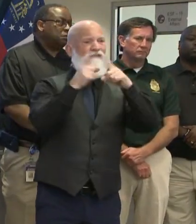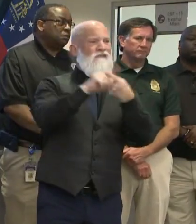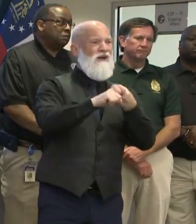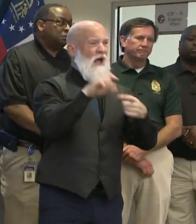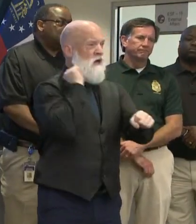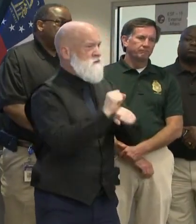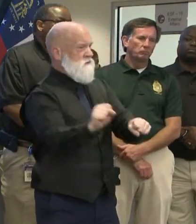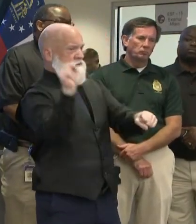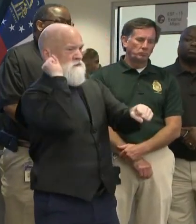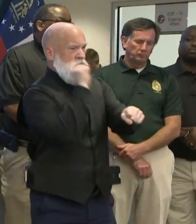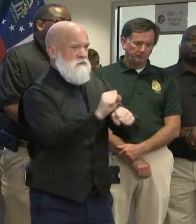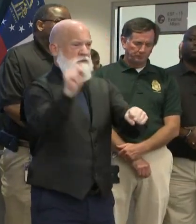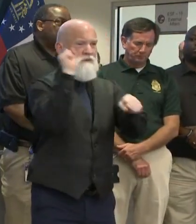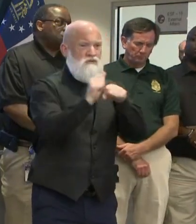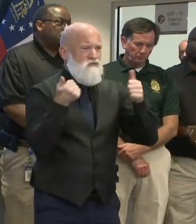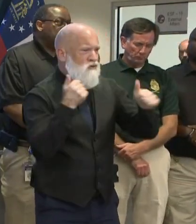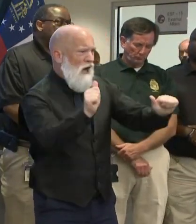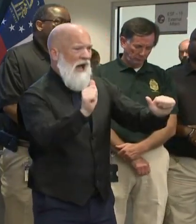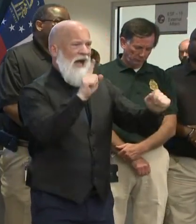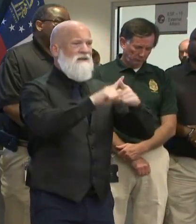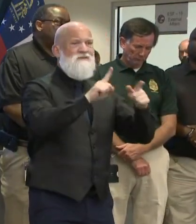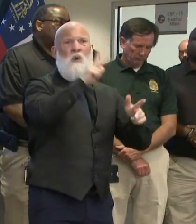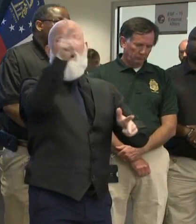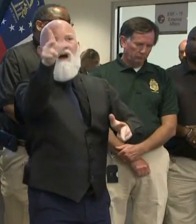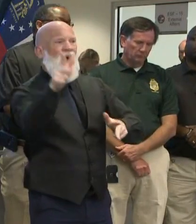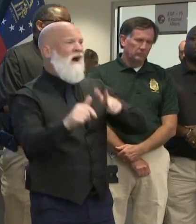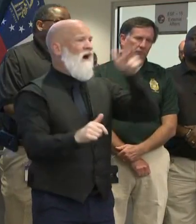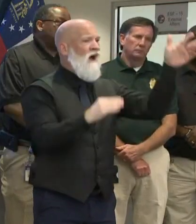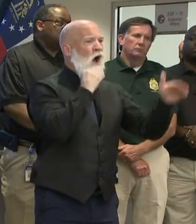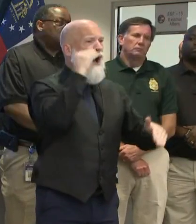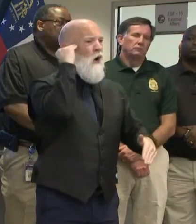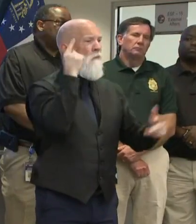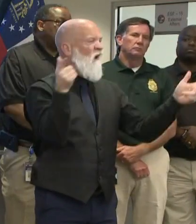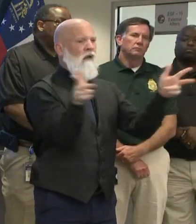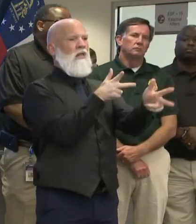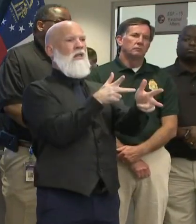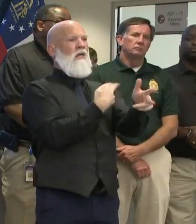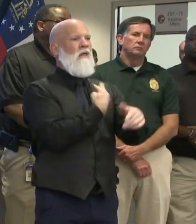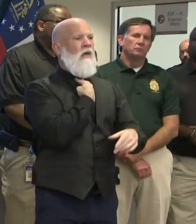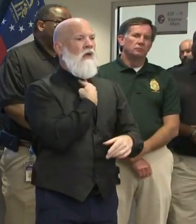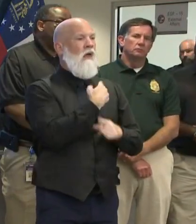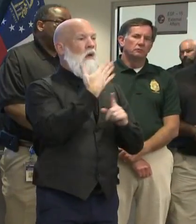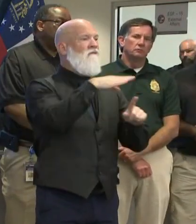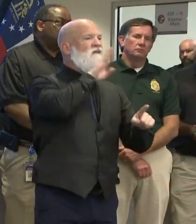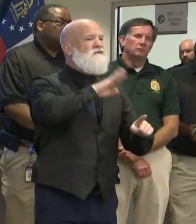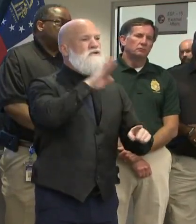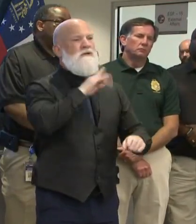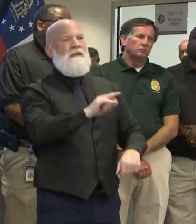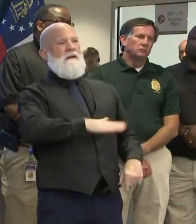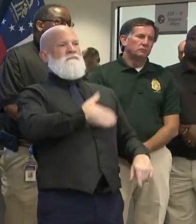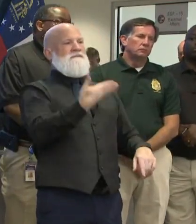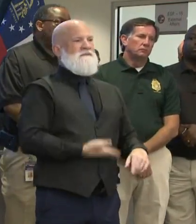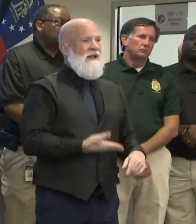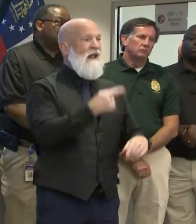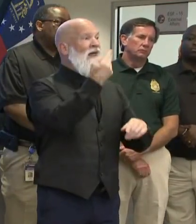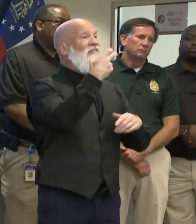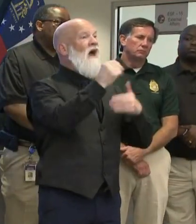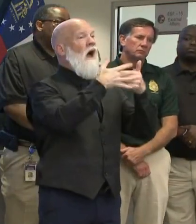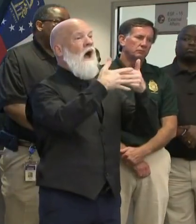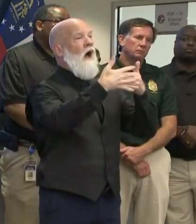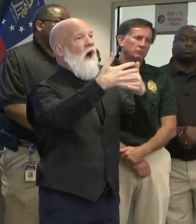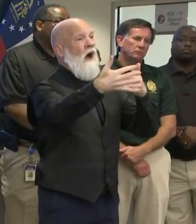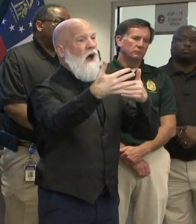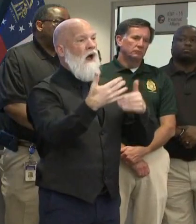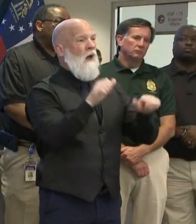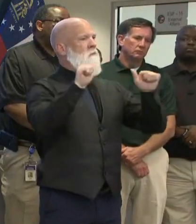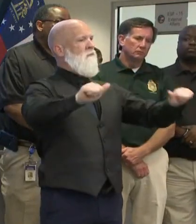hour who were very upset, and they get frustrated, which causes the potential protesters harm for laying in the road. And this